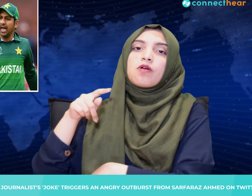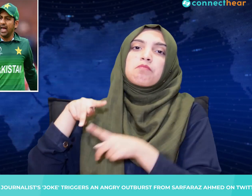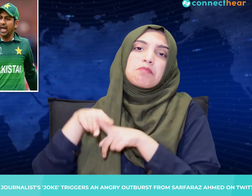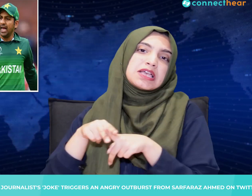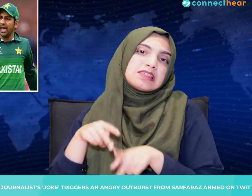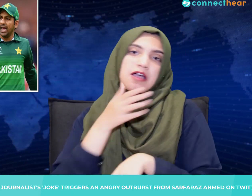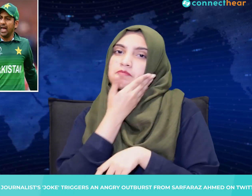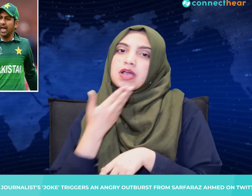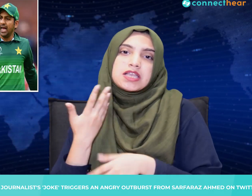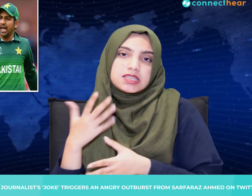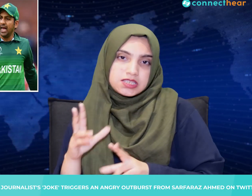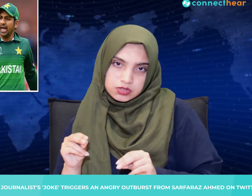joke was justified?